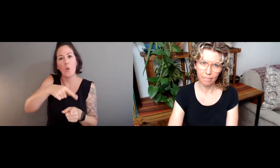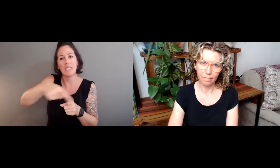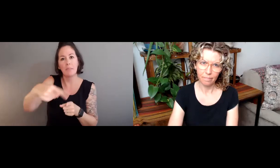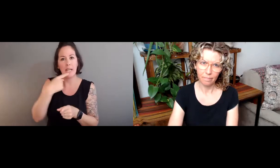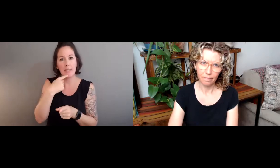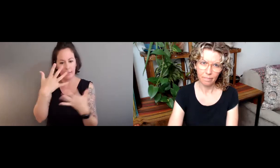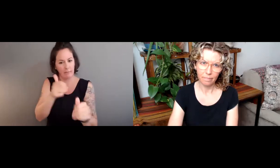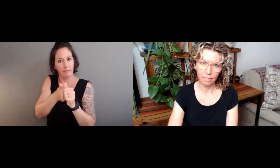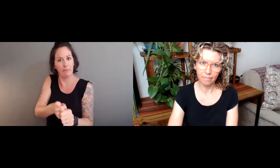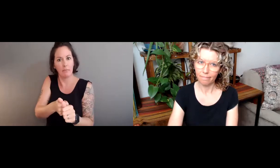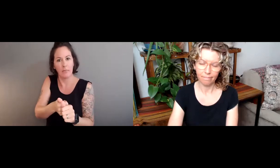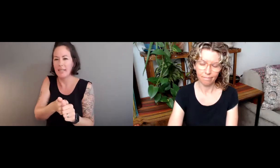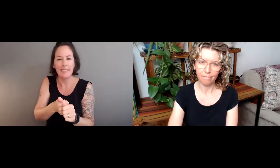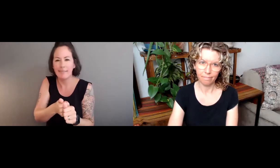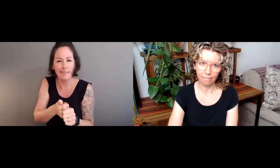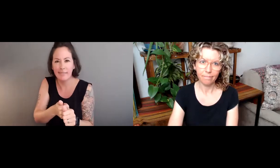of those, from those communities.